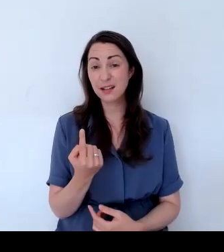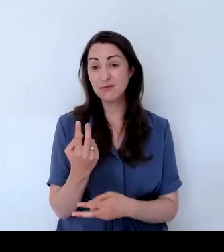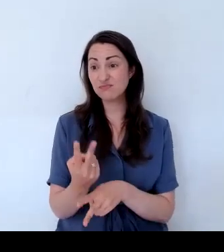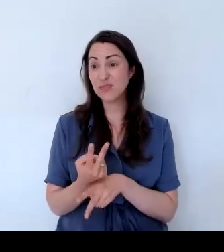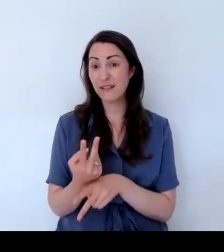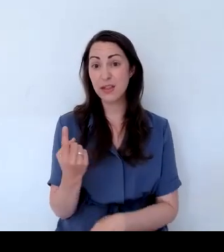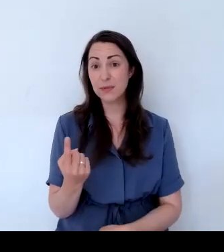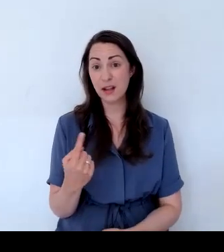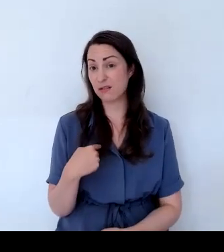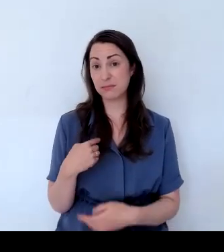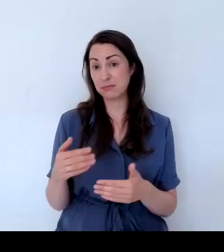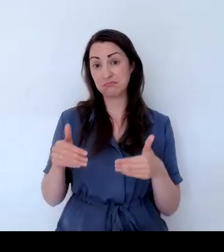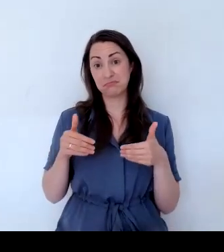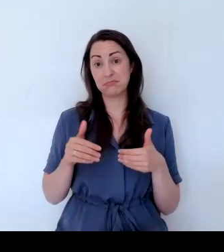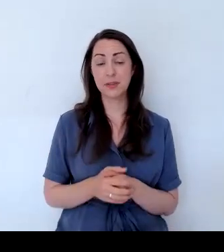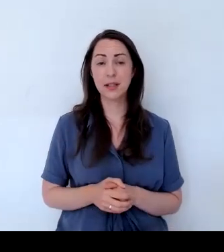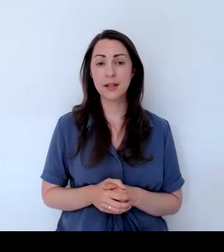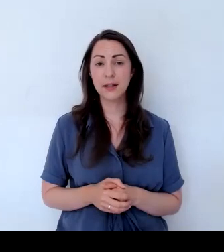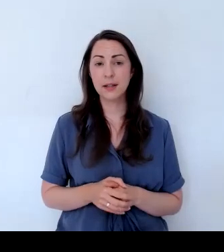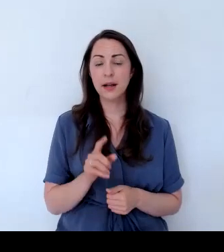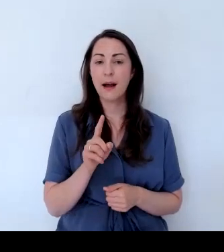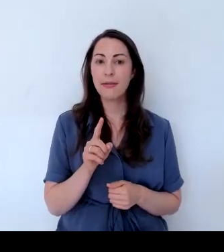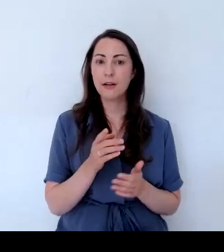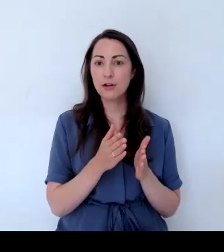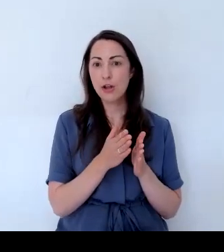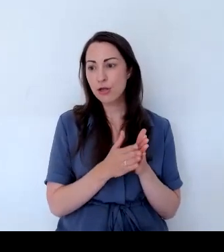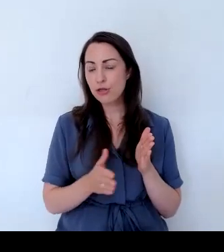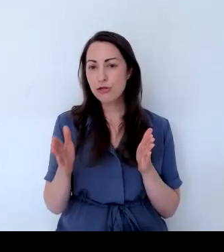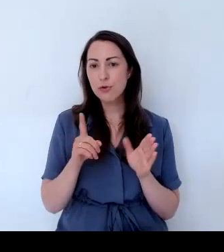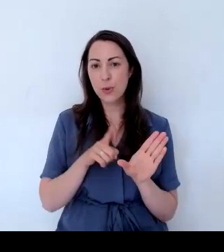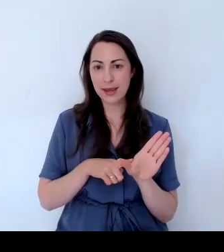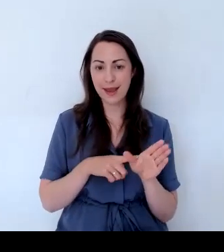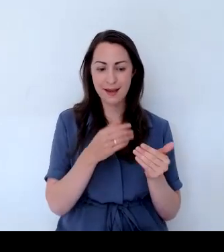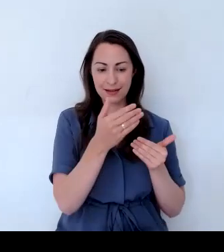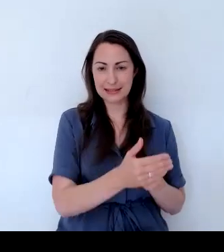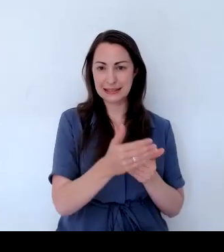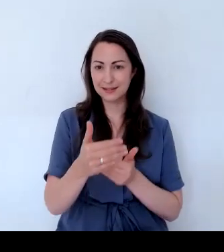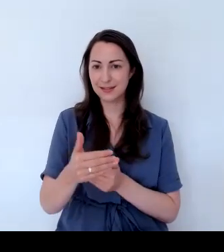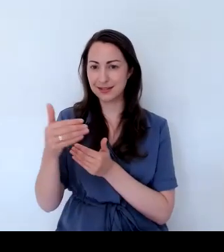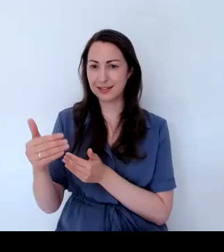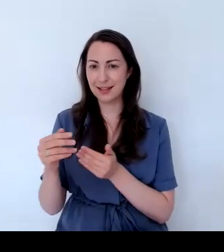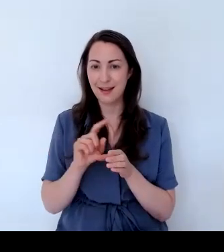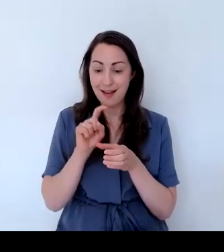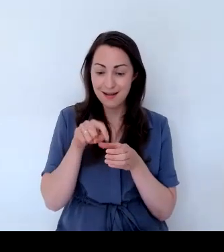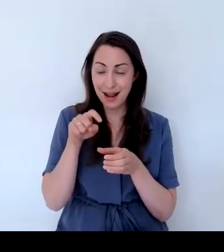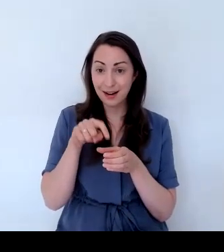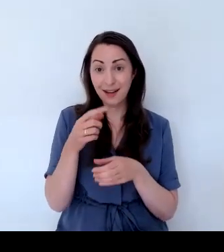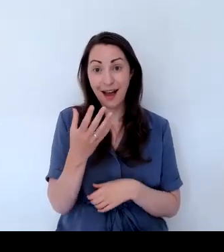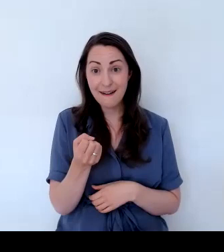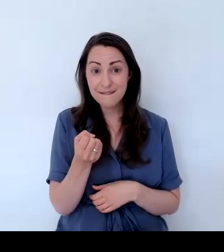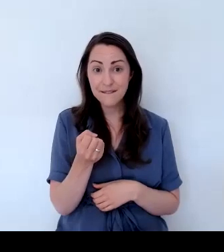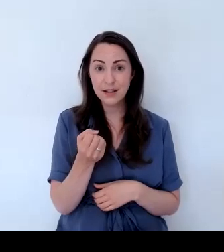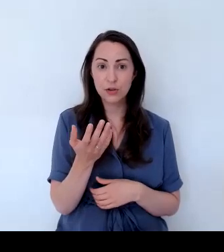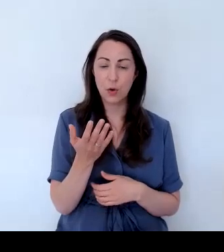And you've got nectar throughout the seasons. You've got early sort of winter